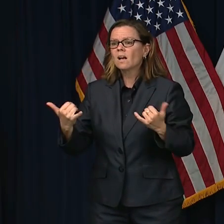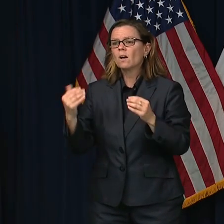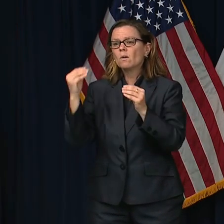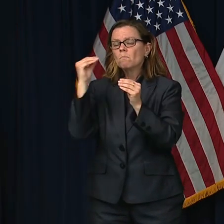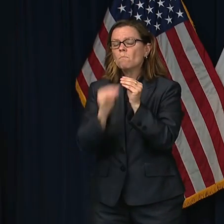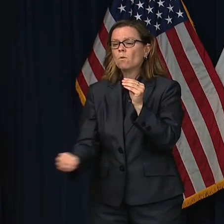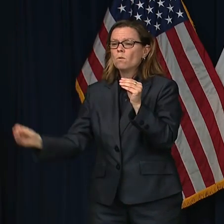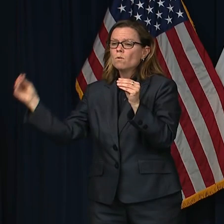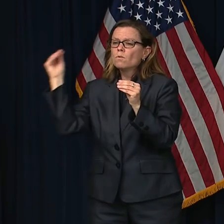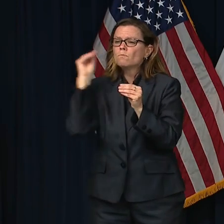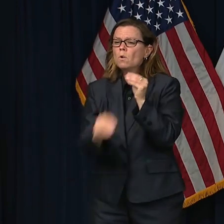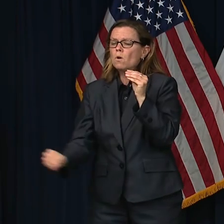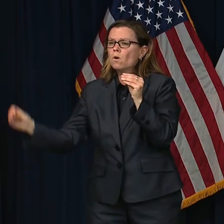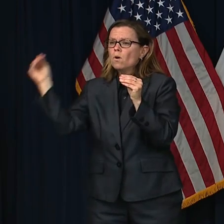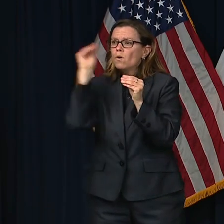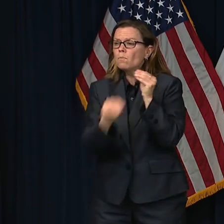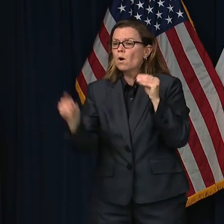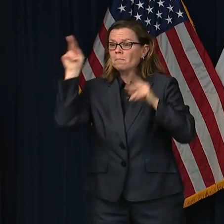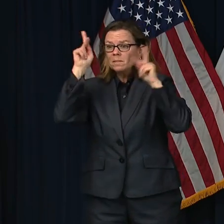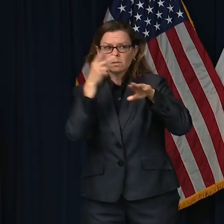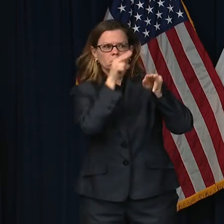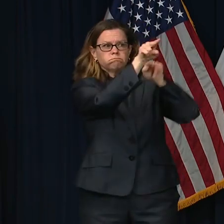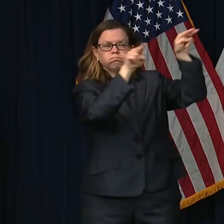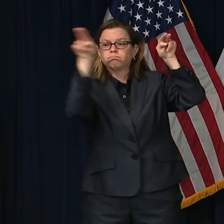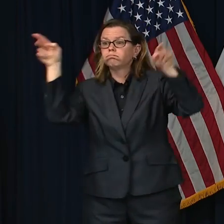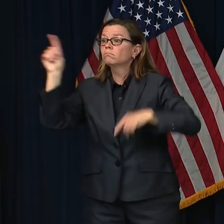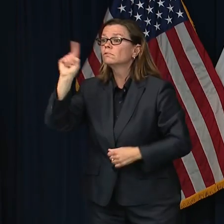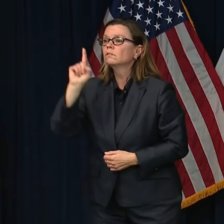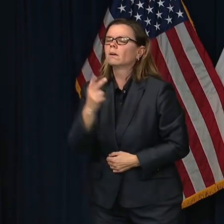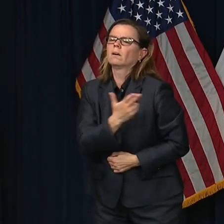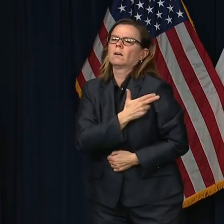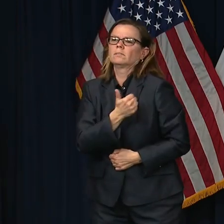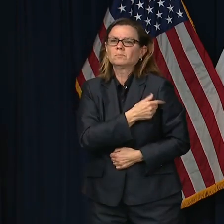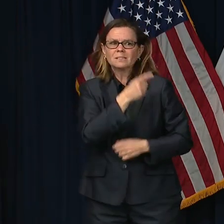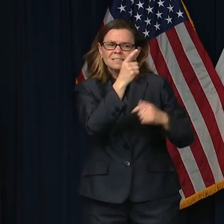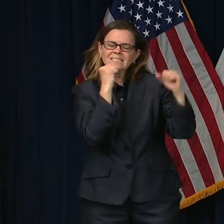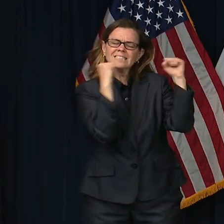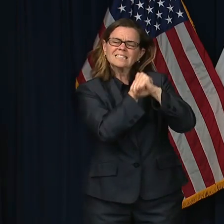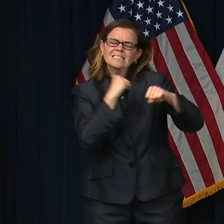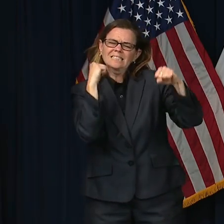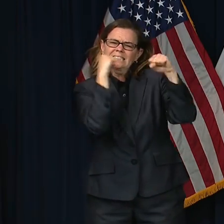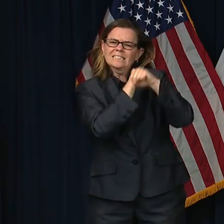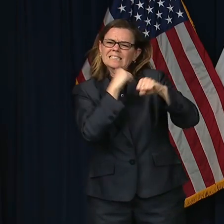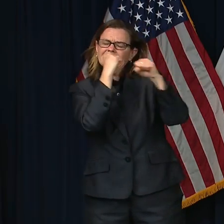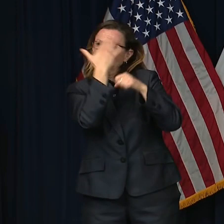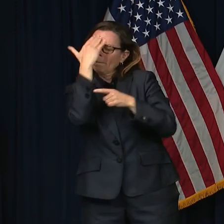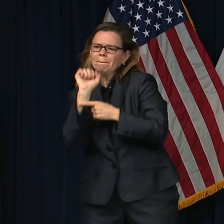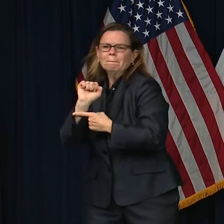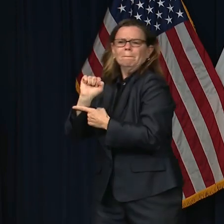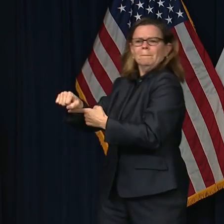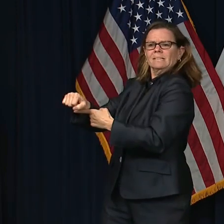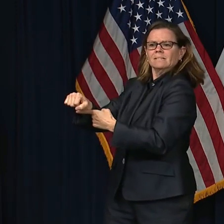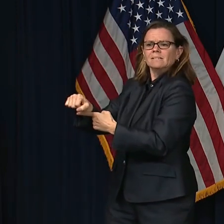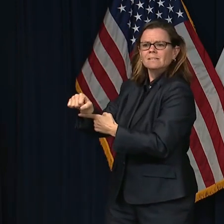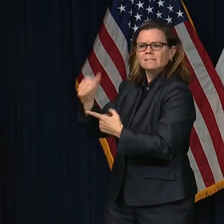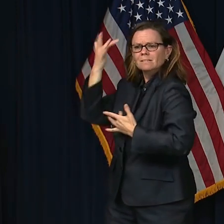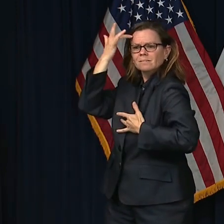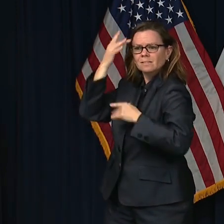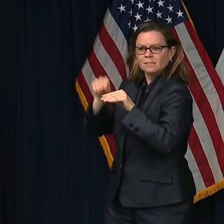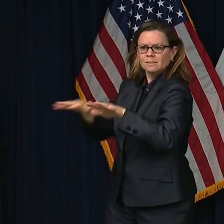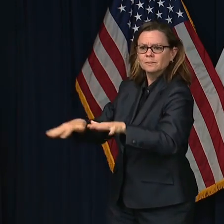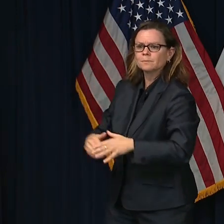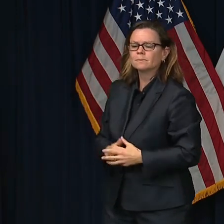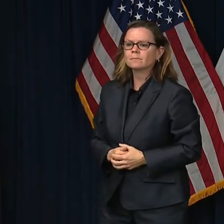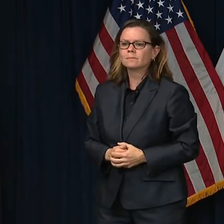are recovering or have already recovered at home. This virus's economic impact has uprooted the